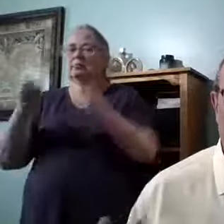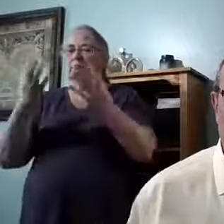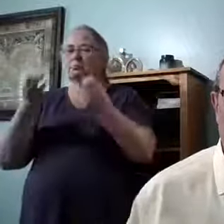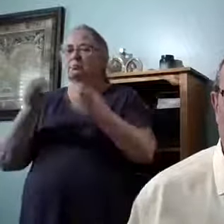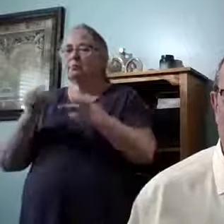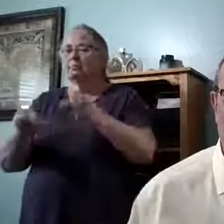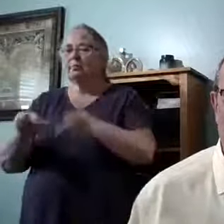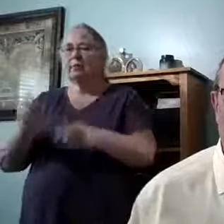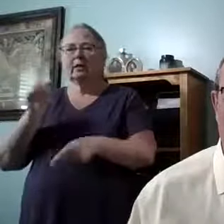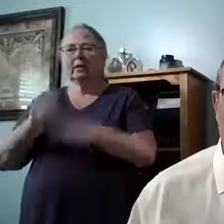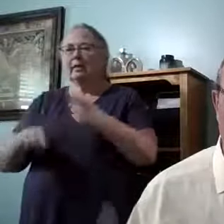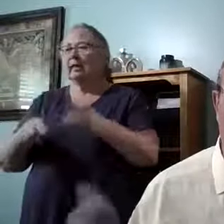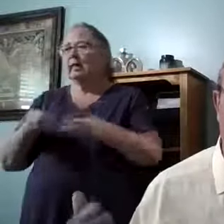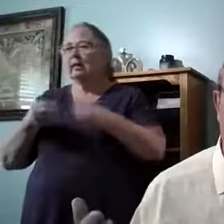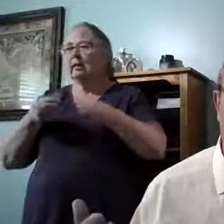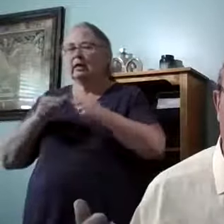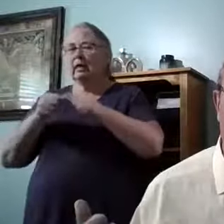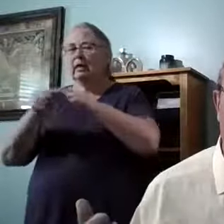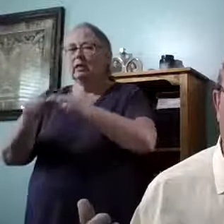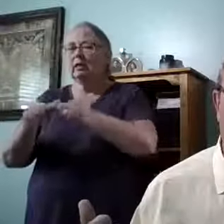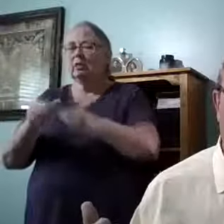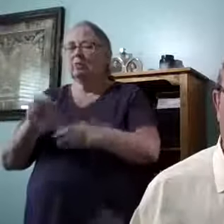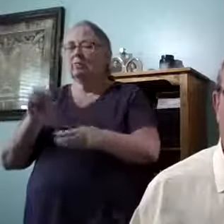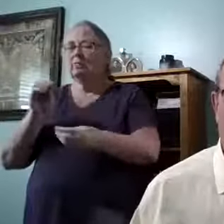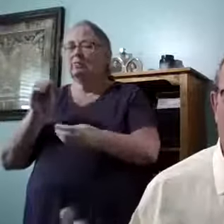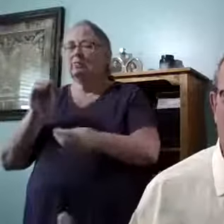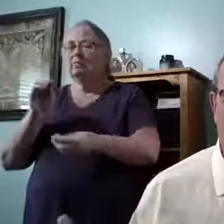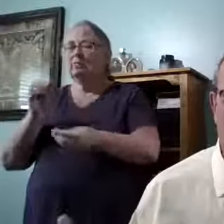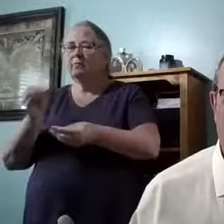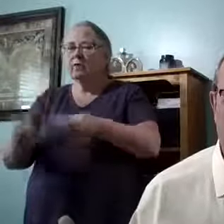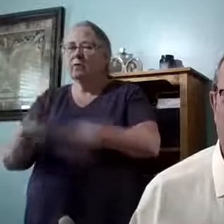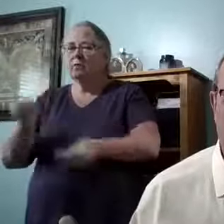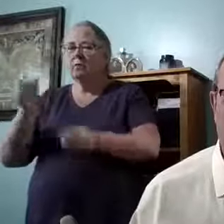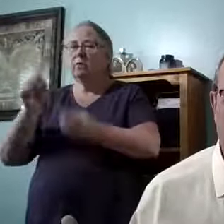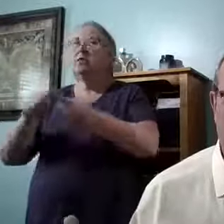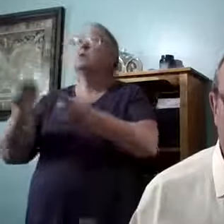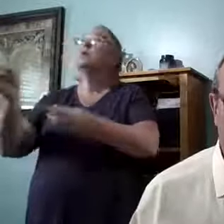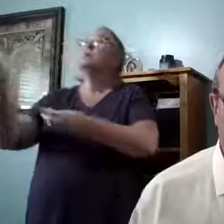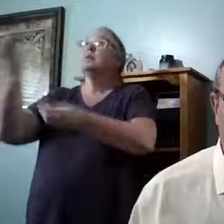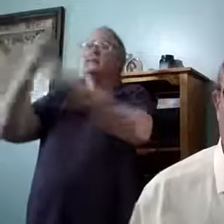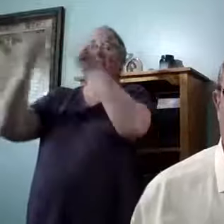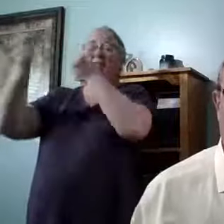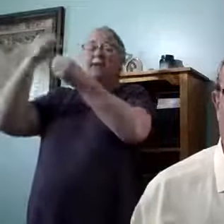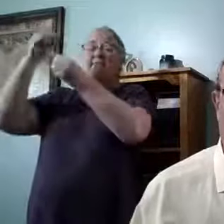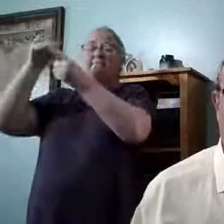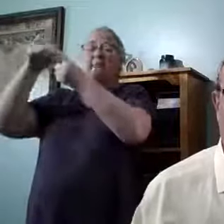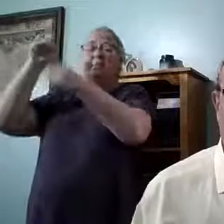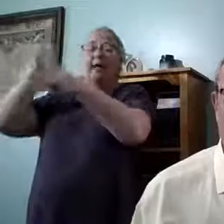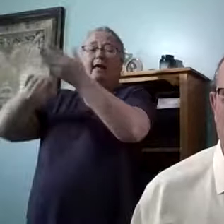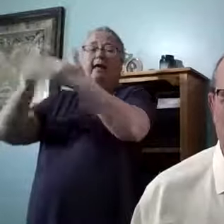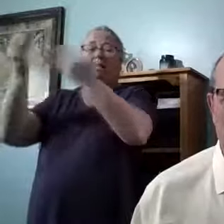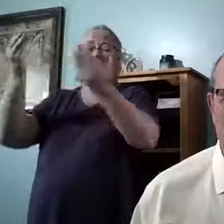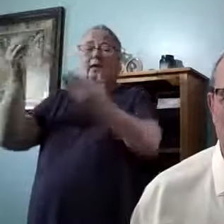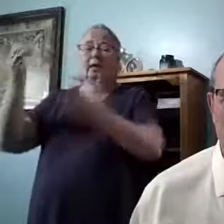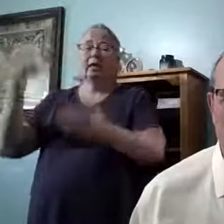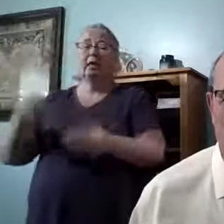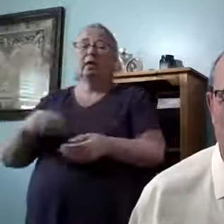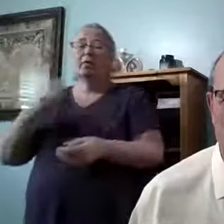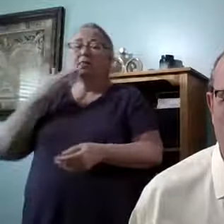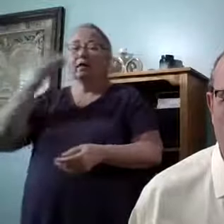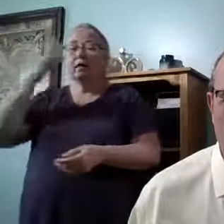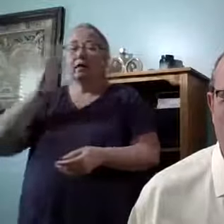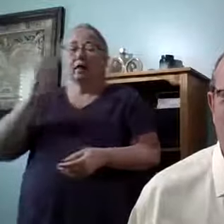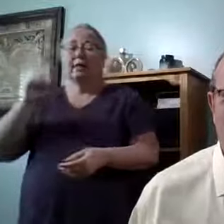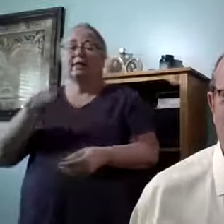we can't continue to feed you unless we're being fed from heaven's dining room table. I'm thankful that God is the greatest